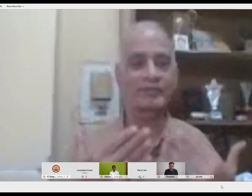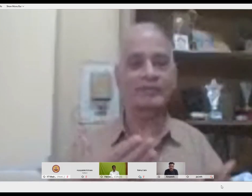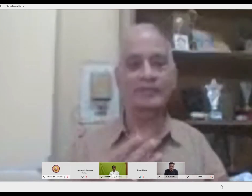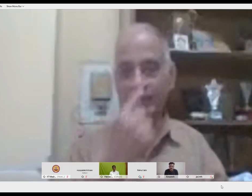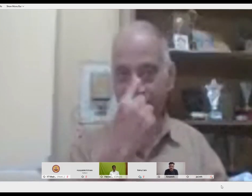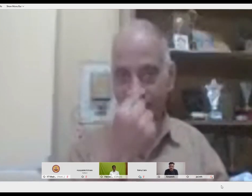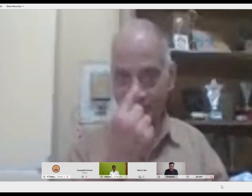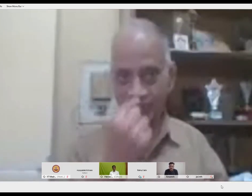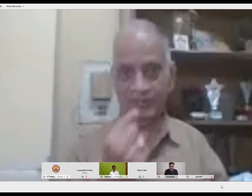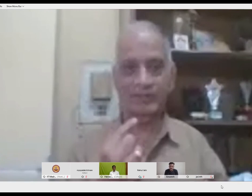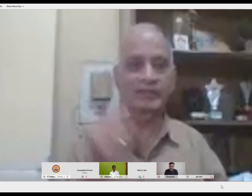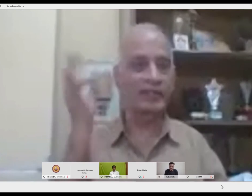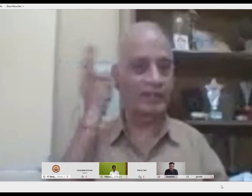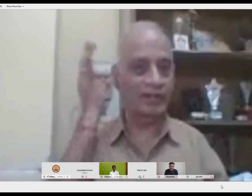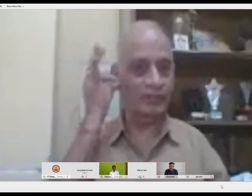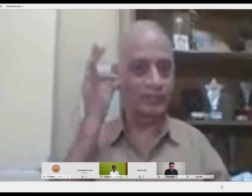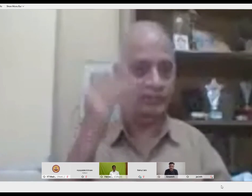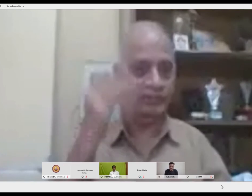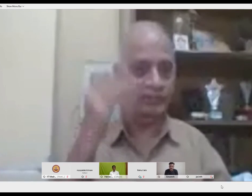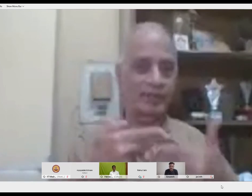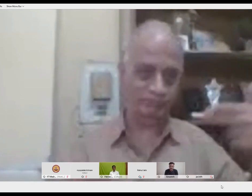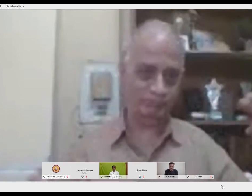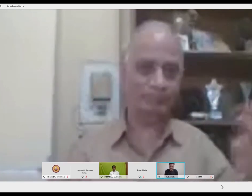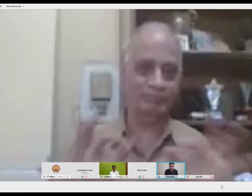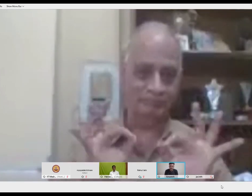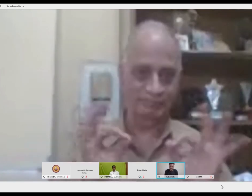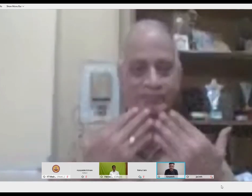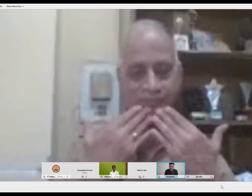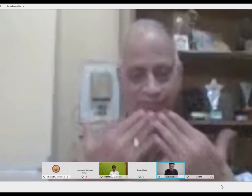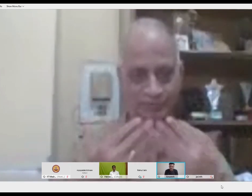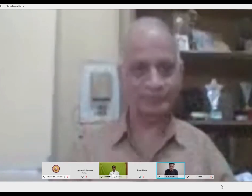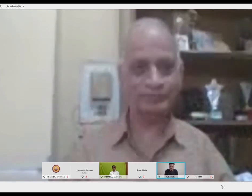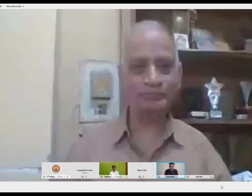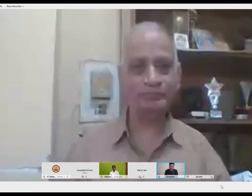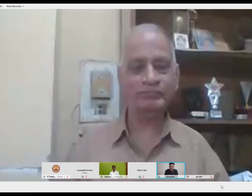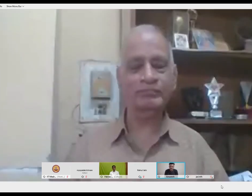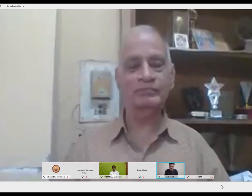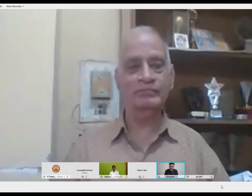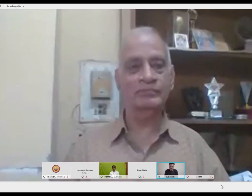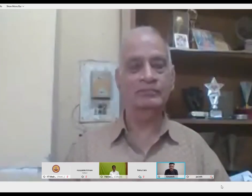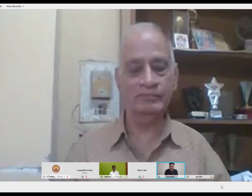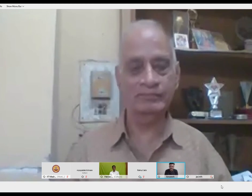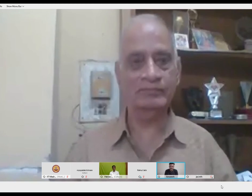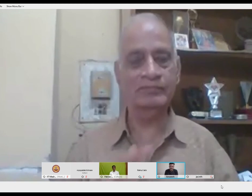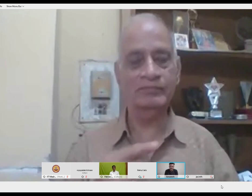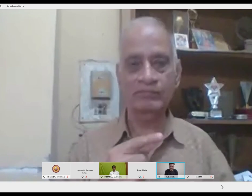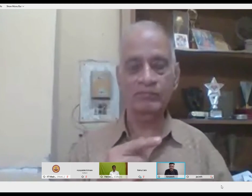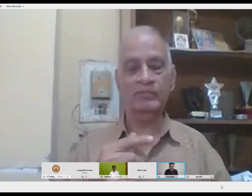Thank you very much. Thank you, Anita. Thank you, Rahul, for your presentation. Thank you. Thank